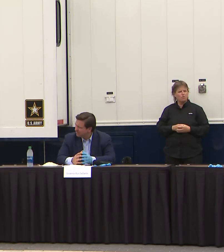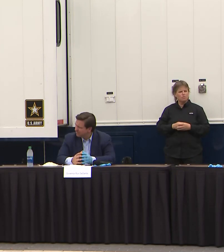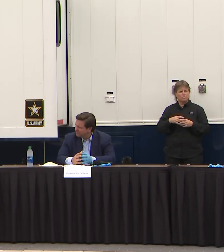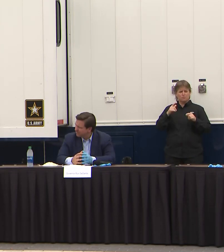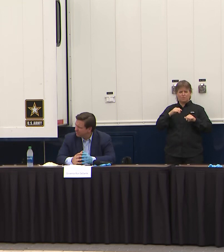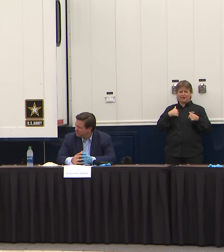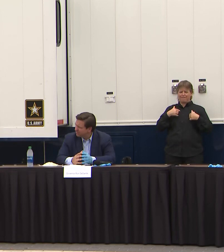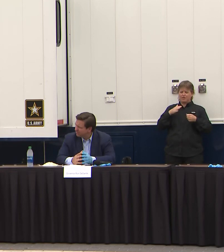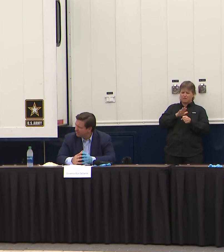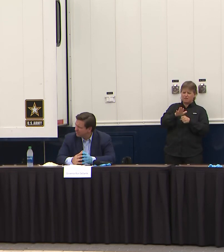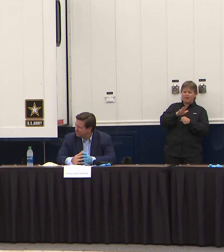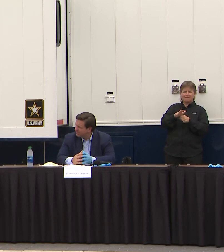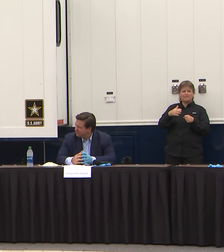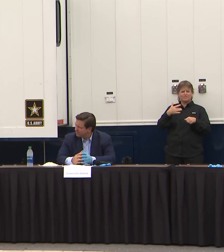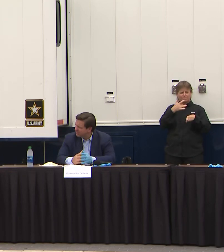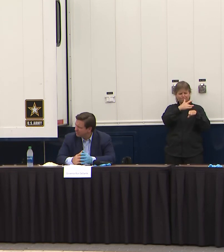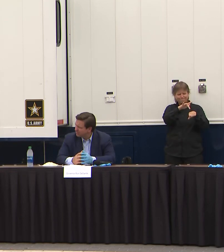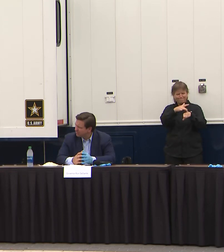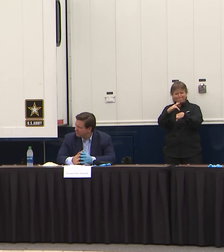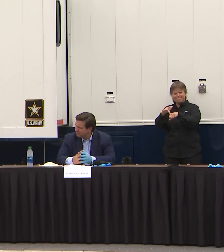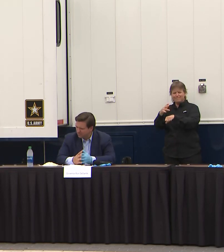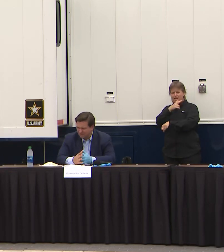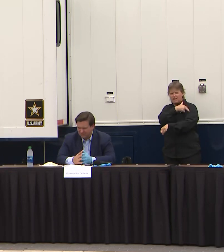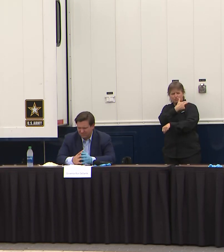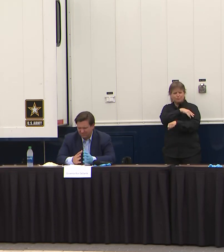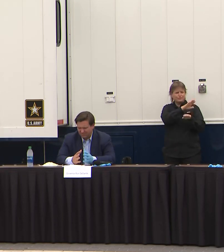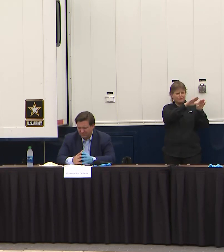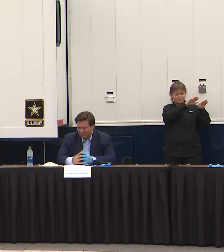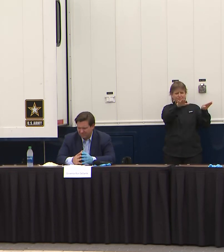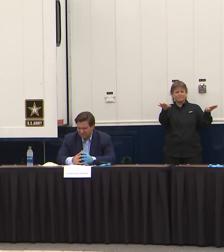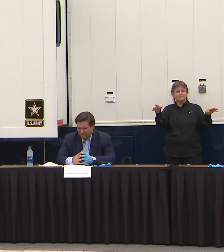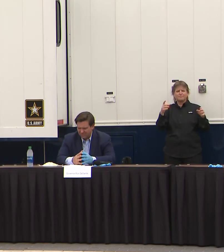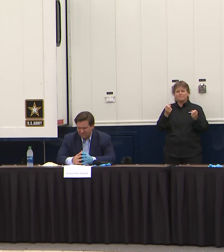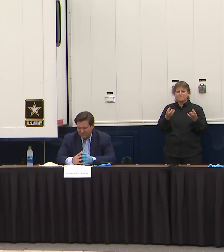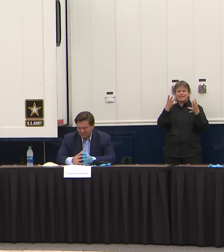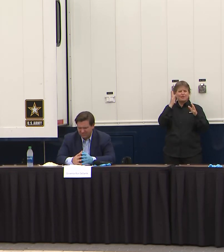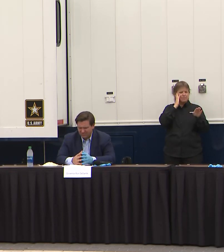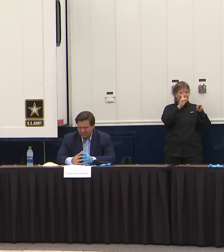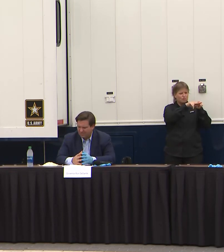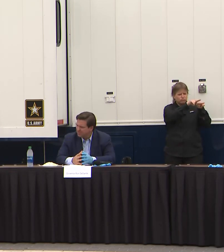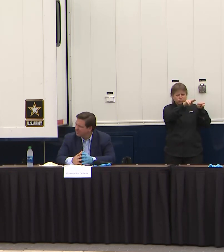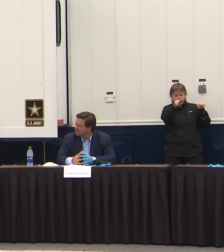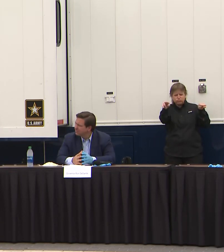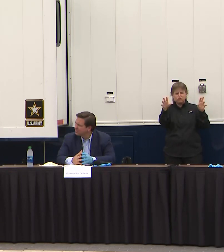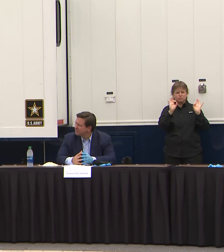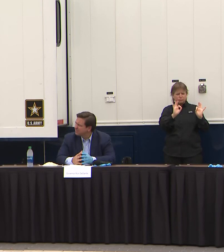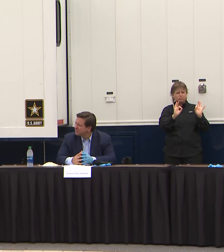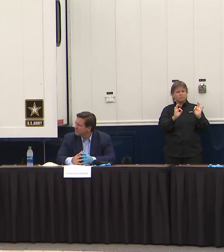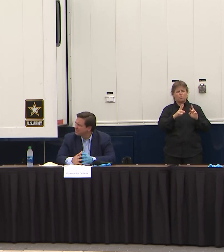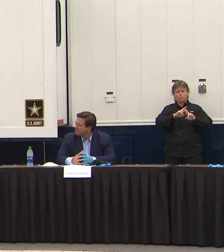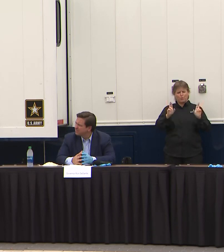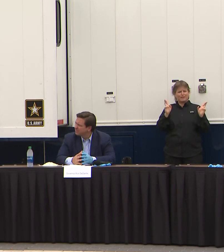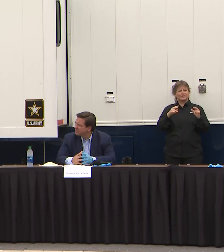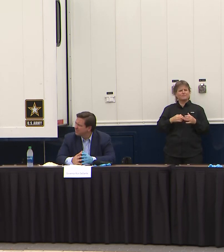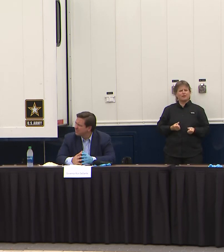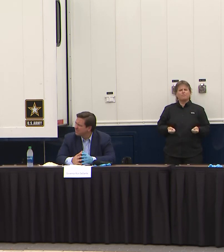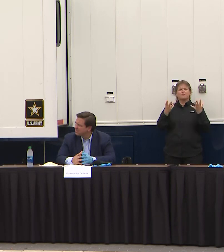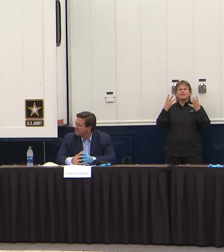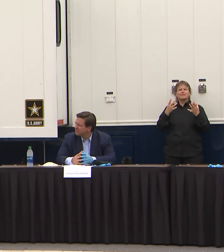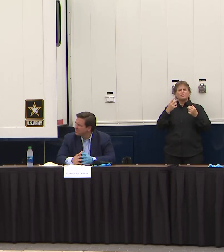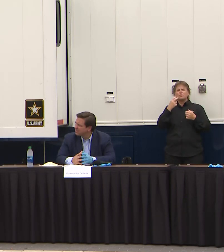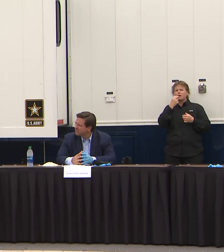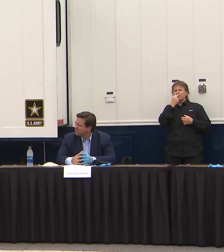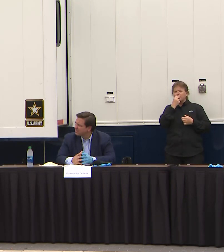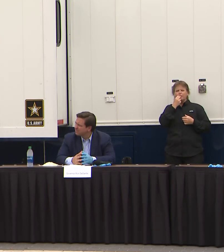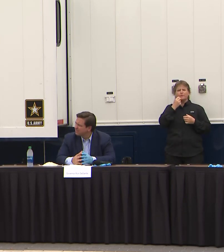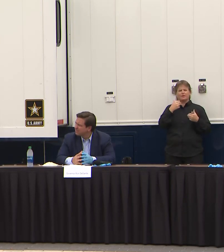right now in Miami-Dade County we have plenty of hospital beds we have plenty of ICU beds we have plenty of ventilators for what we think